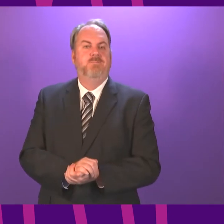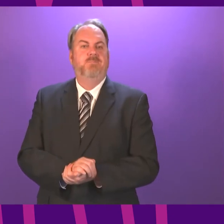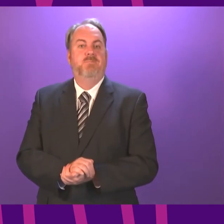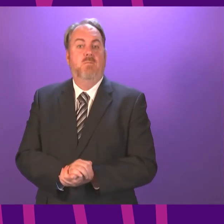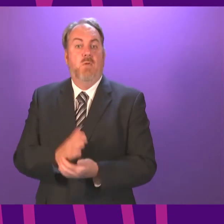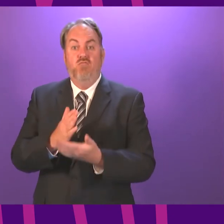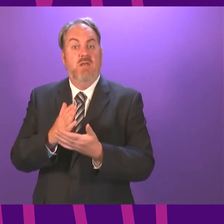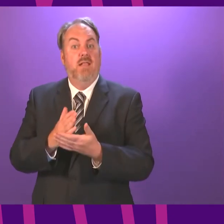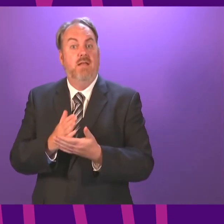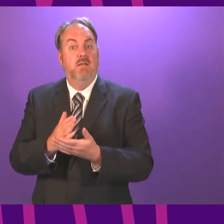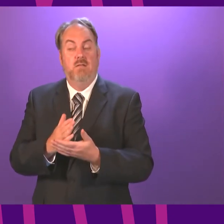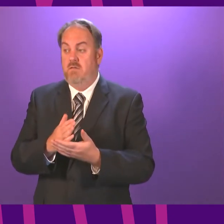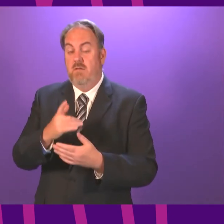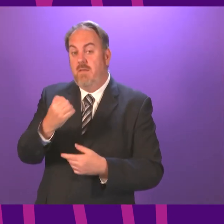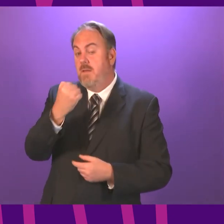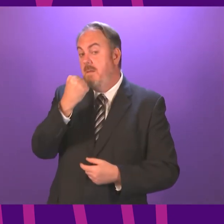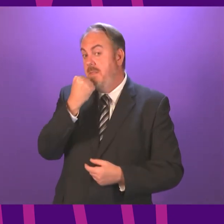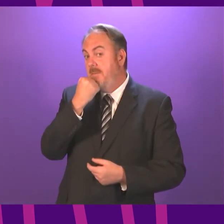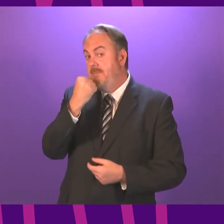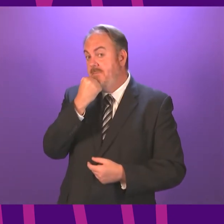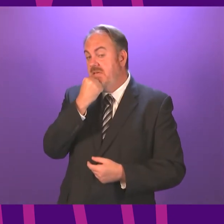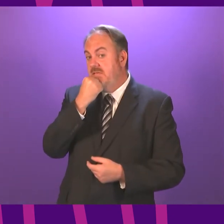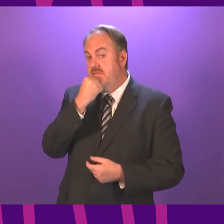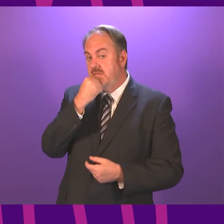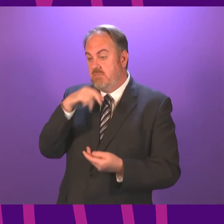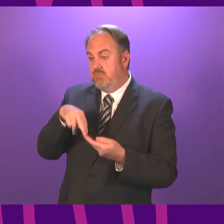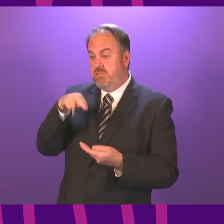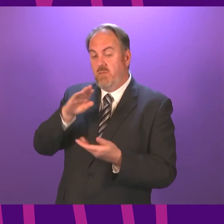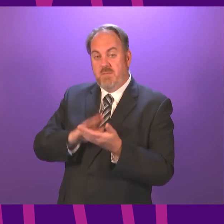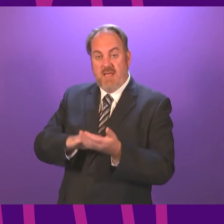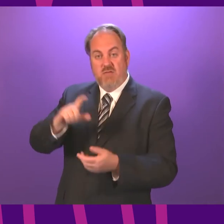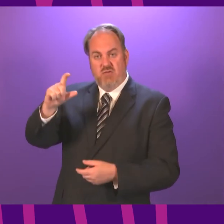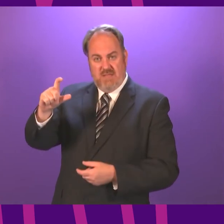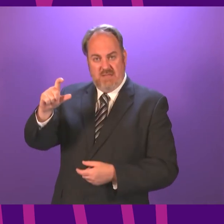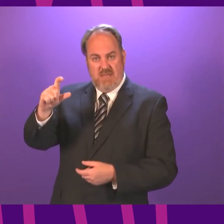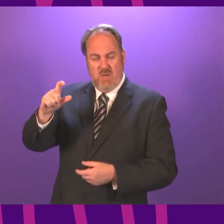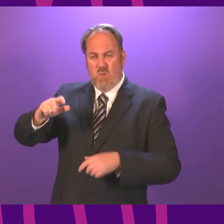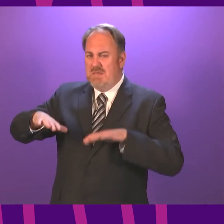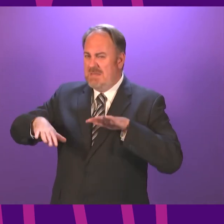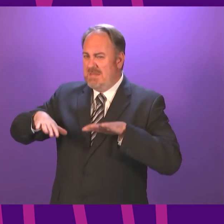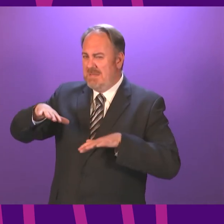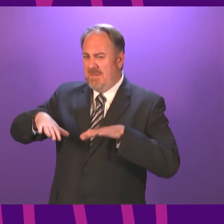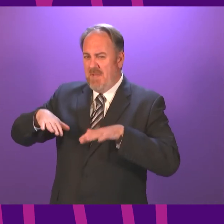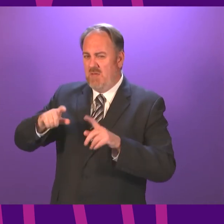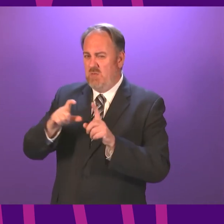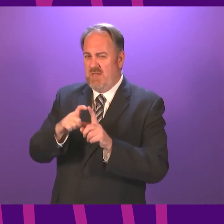The fact is, the case rates in Manchester were very similar to those of Dundee. He's not